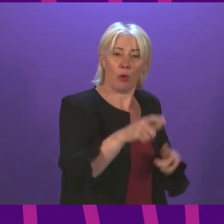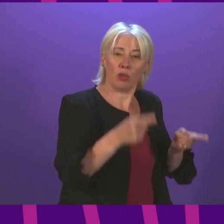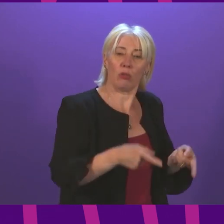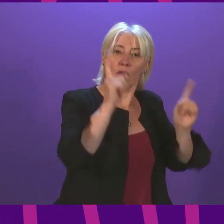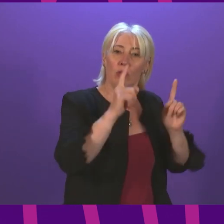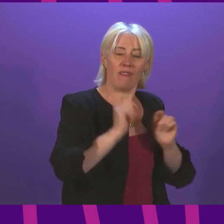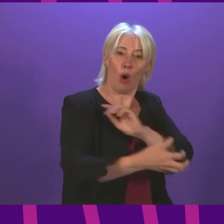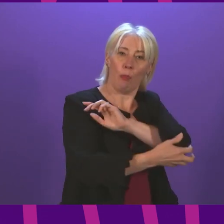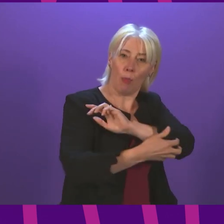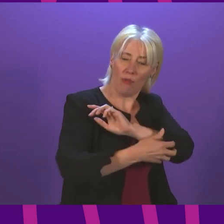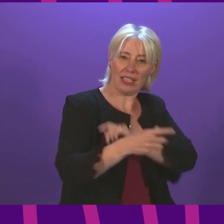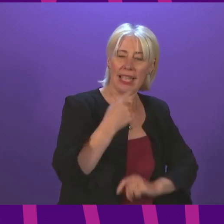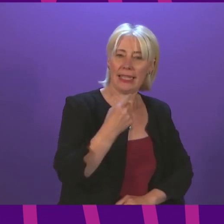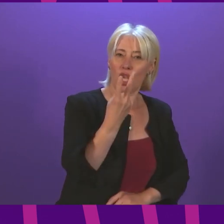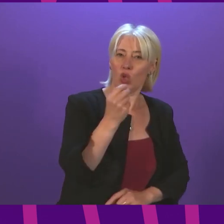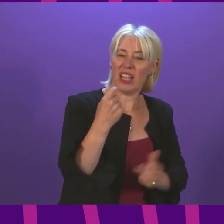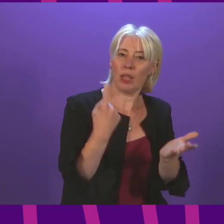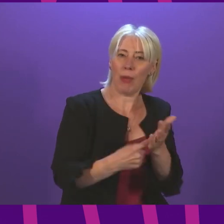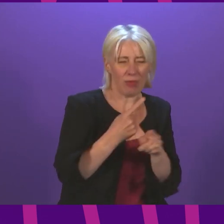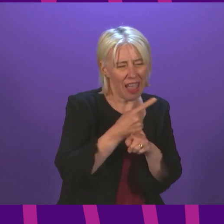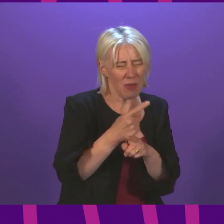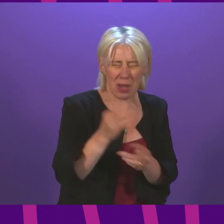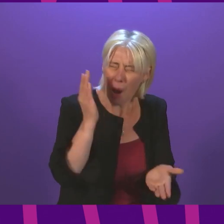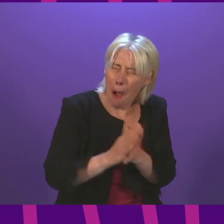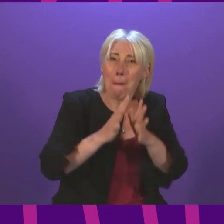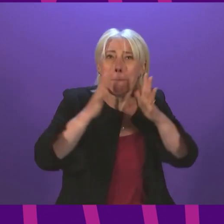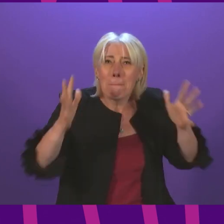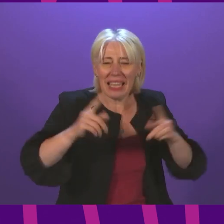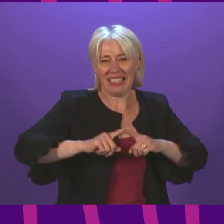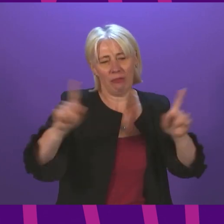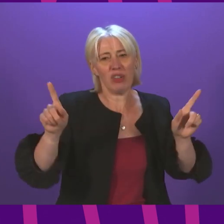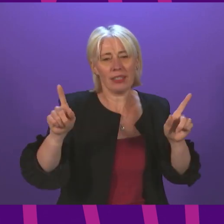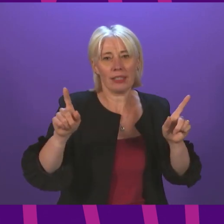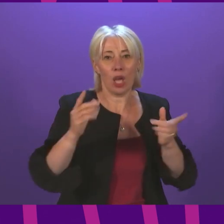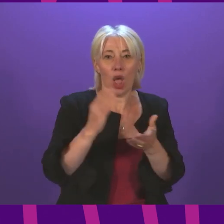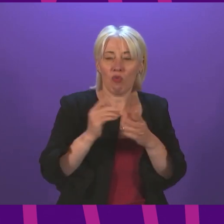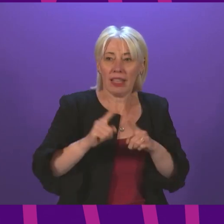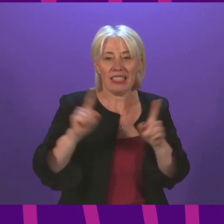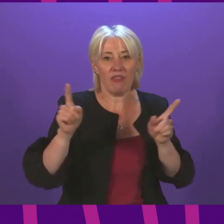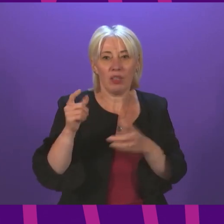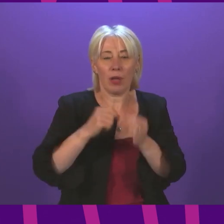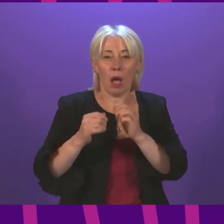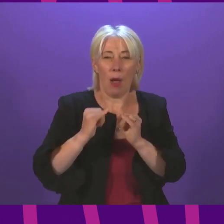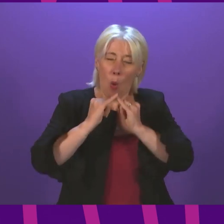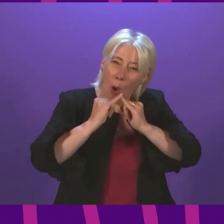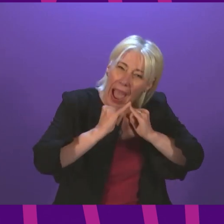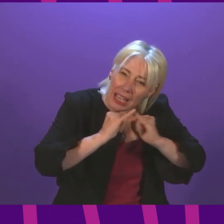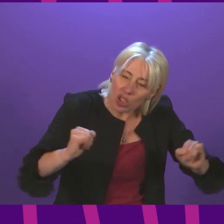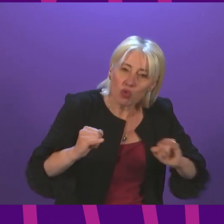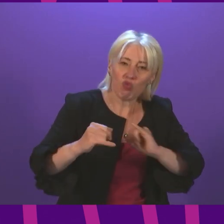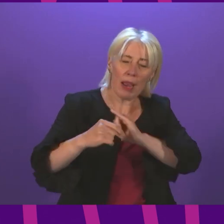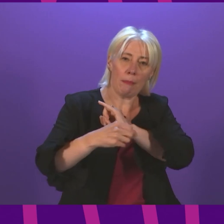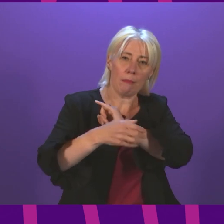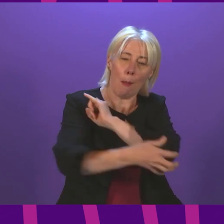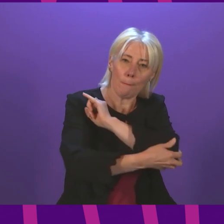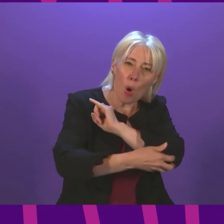for these people £20 a week makes a huge difference and could be the difference between falling into extreme poverty or remaining just